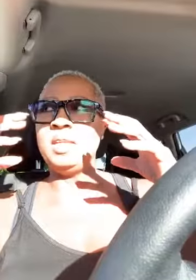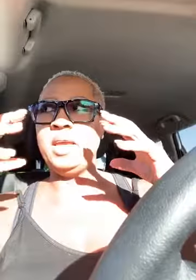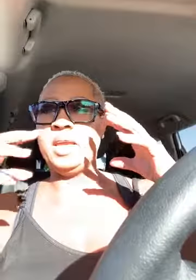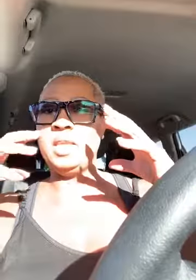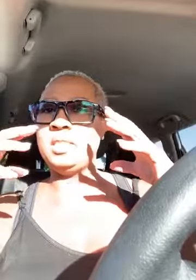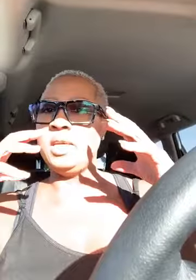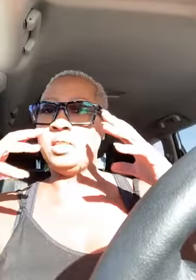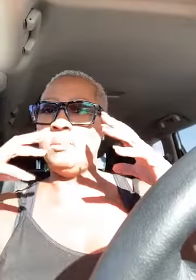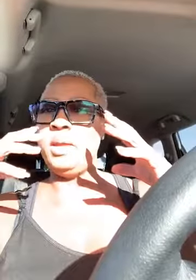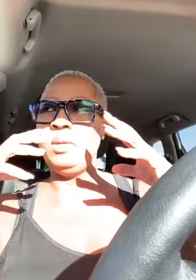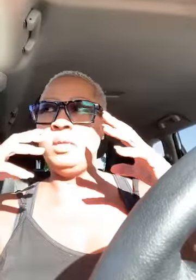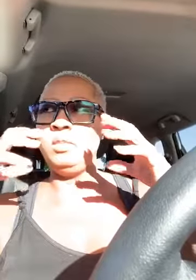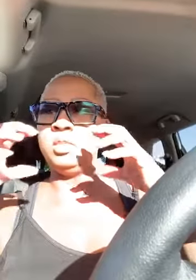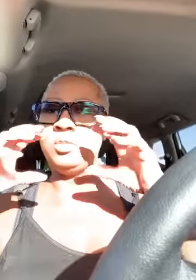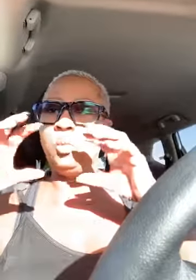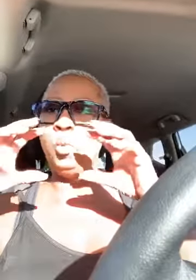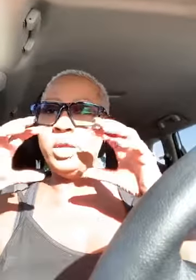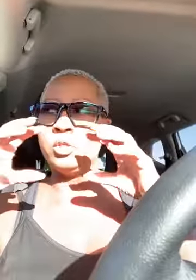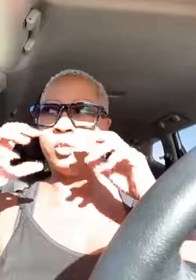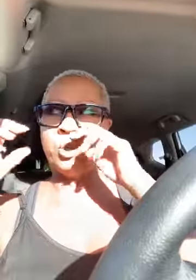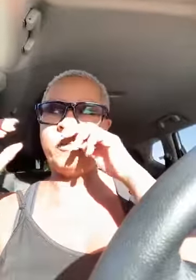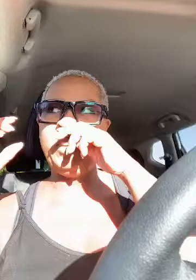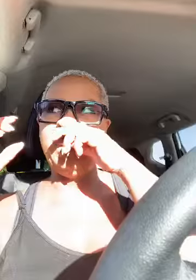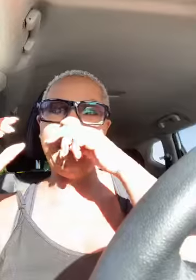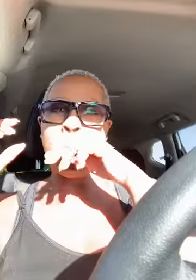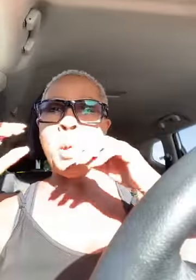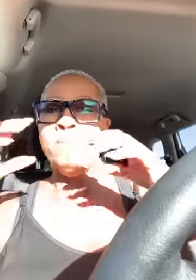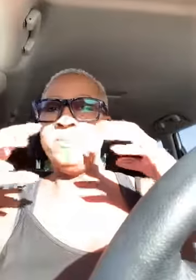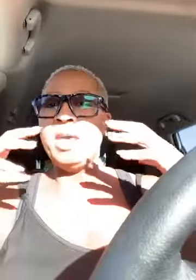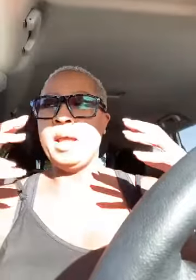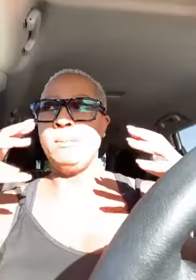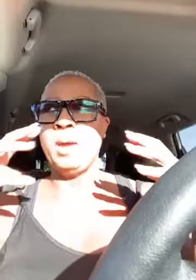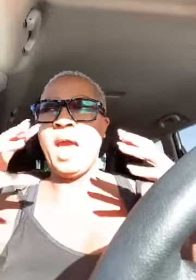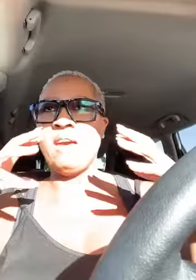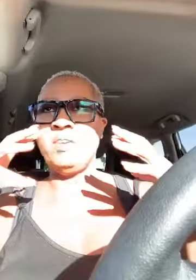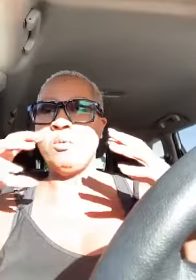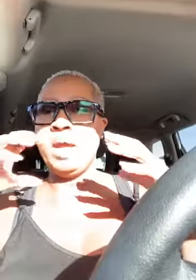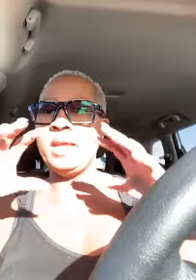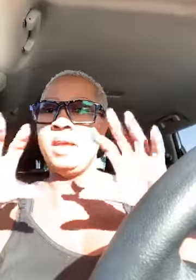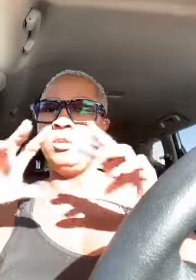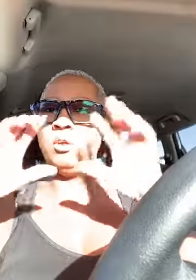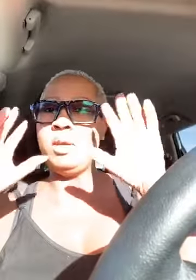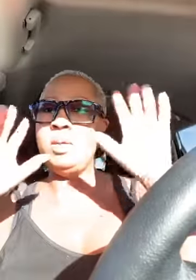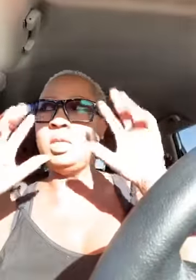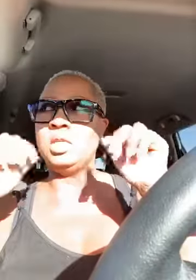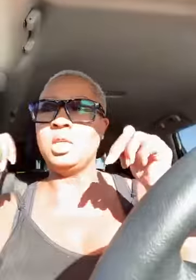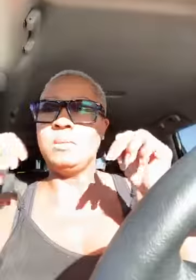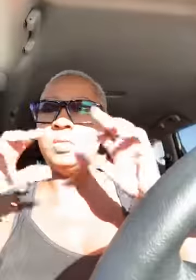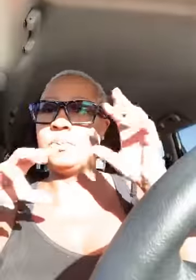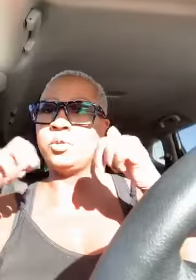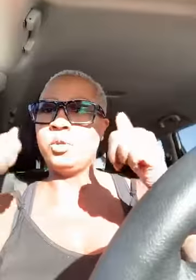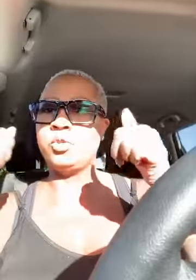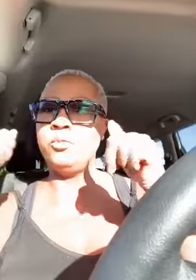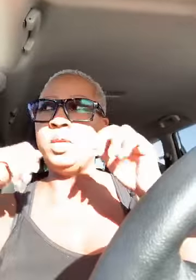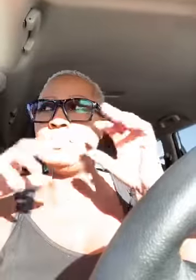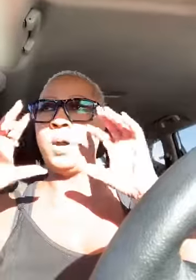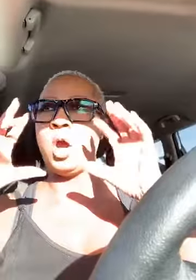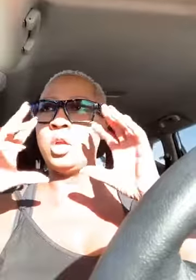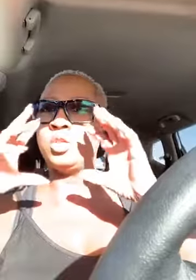that can attest to maybe this weird sort of feeling that i'm having right now you know give me a little thumbs up or shoot me up a heart or